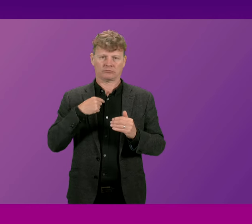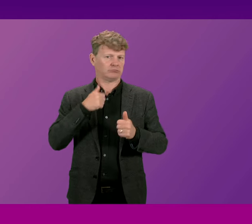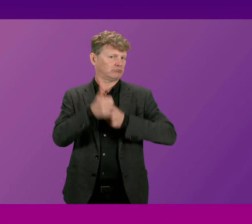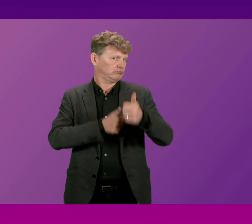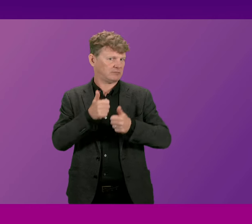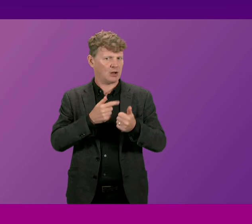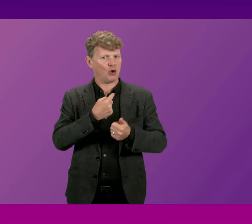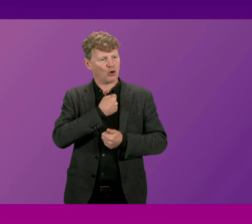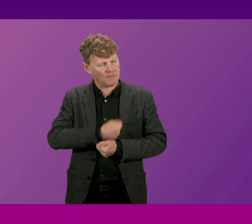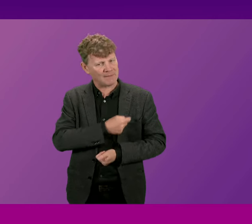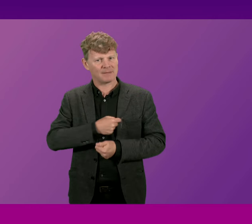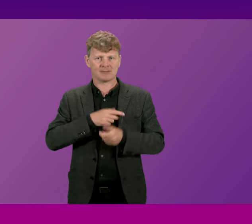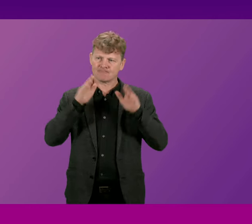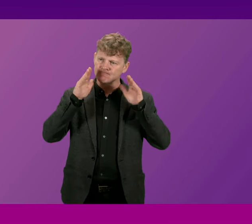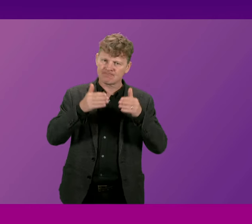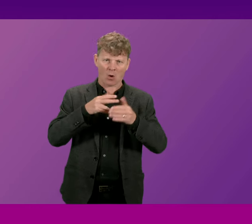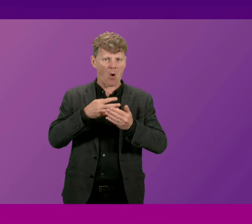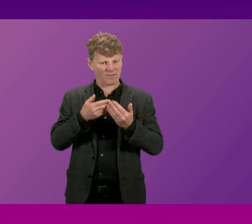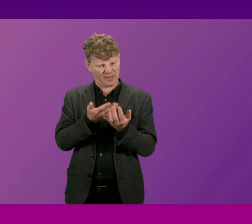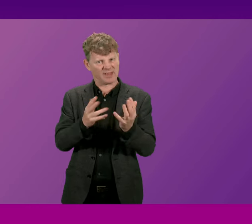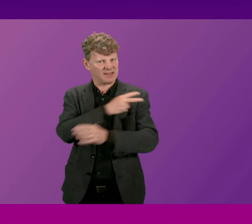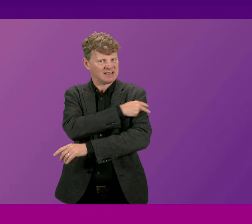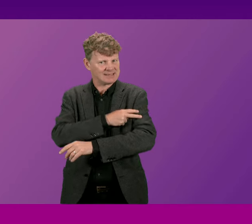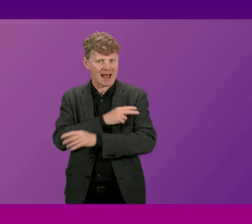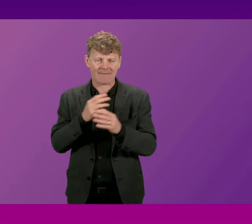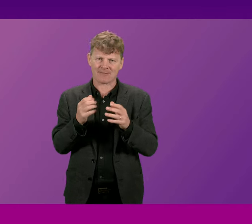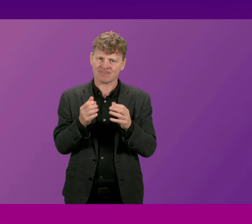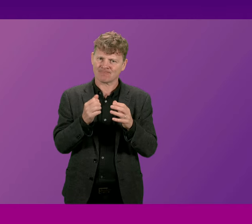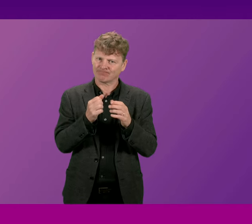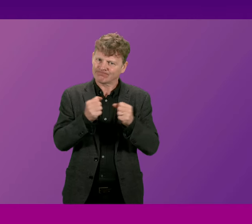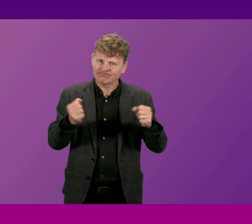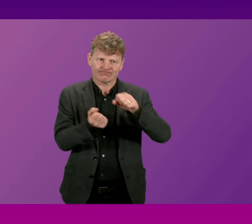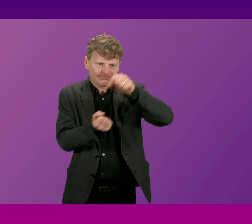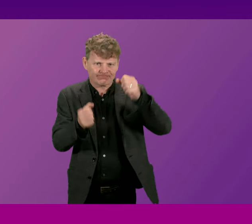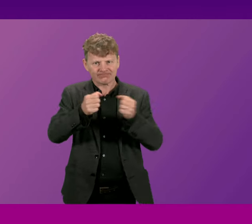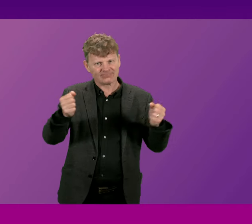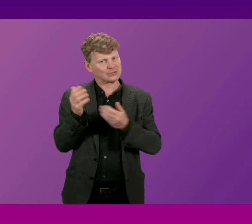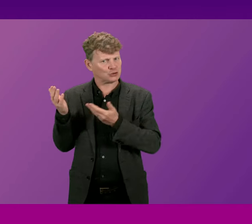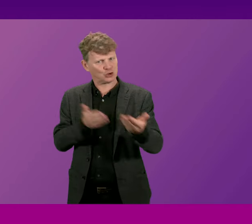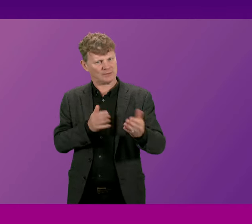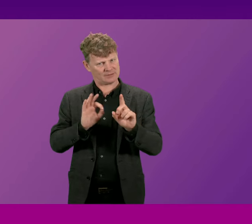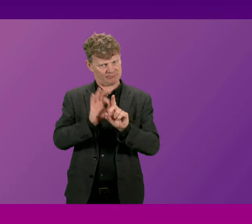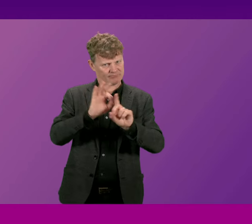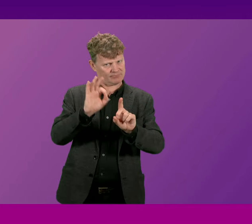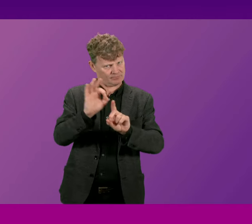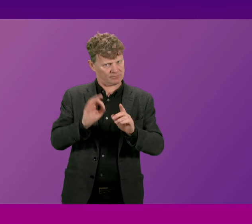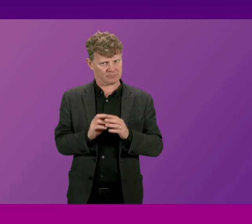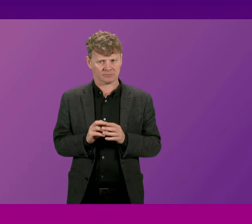dedication of staff and the ability to expand capacity to do that we are taking steps on